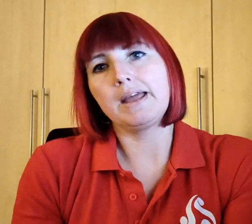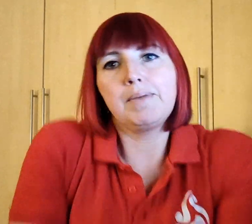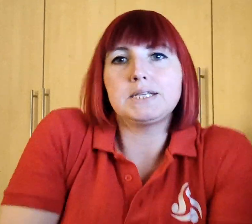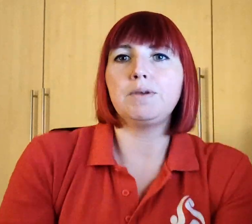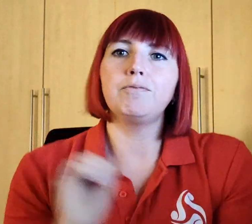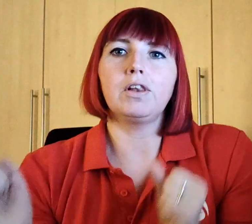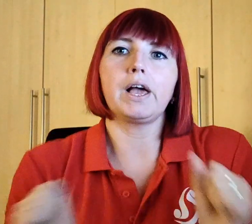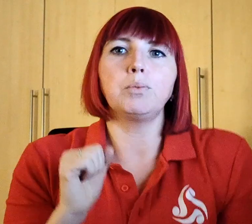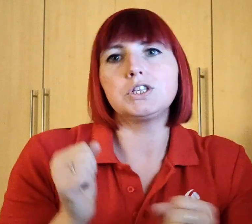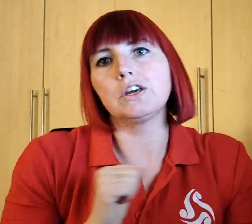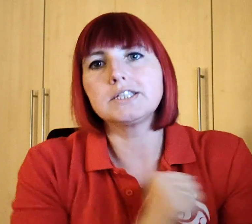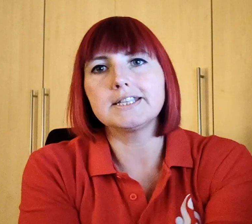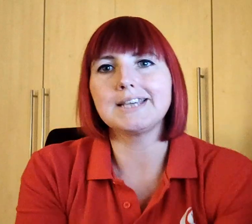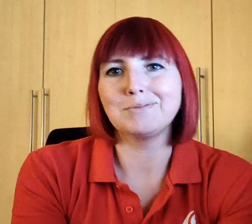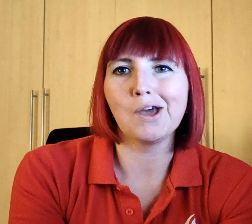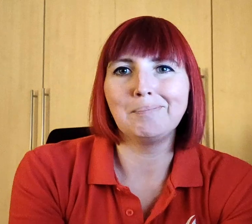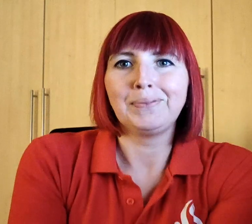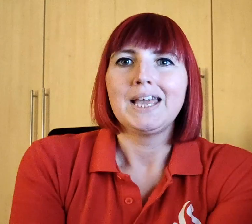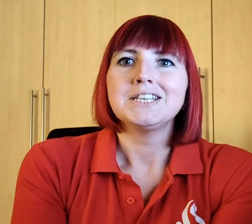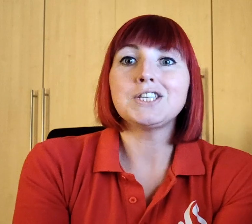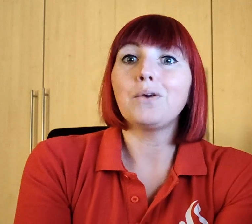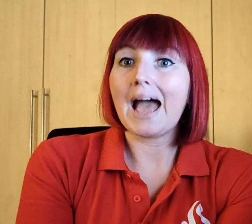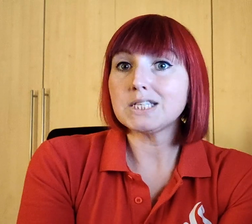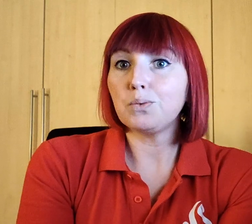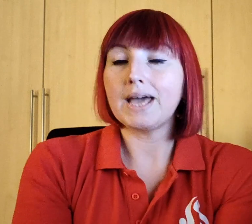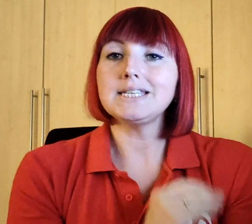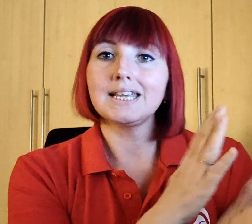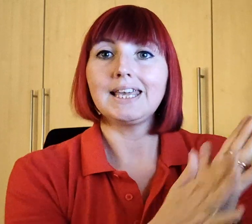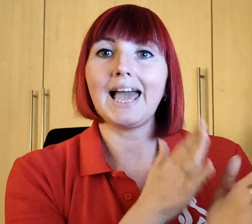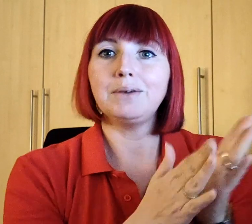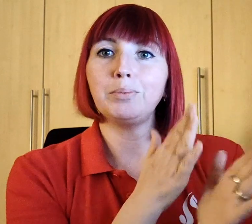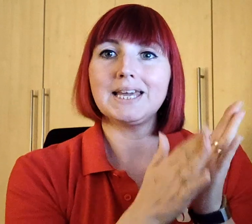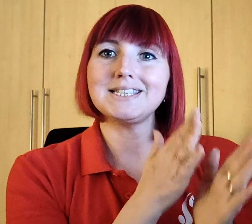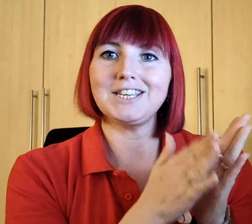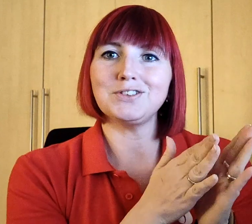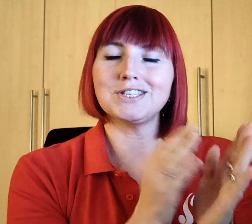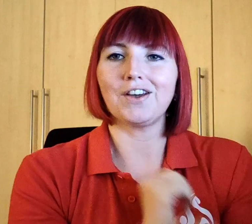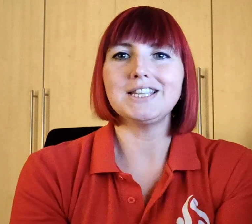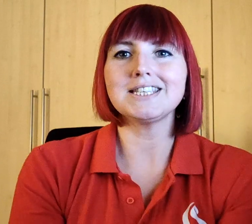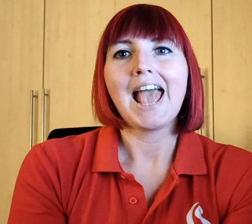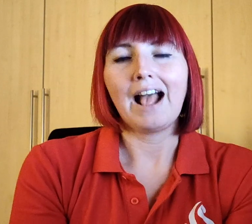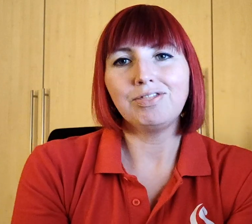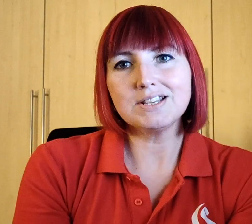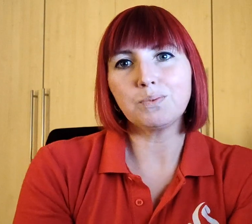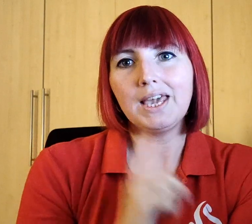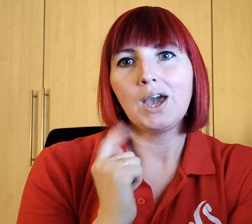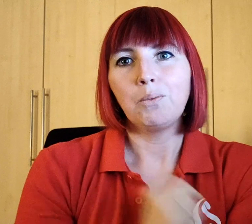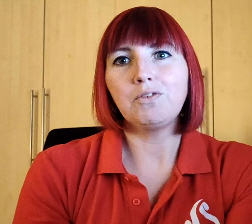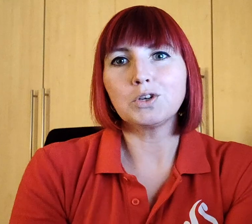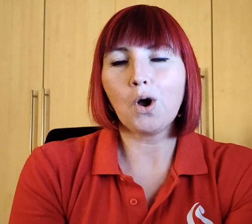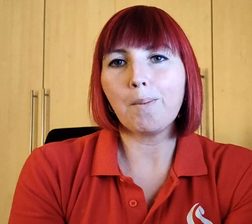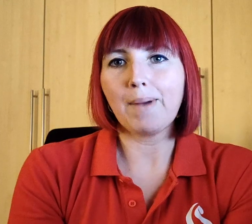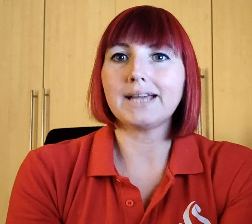a little bit and makes me feel like I want to dance at the same time. So as always, Kelly will be here to teach you the signs and this